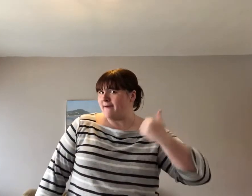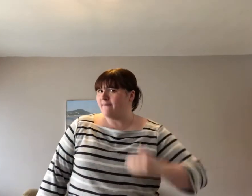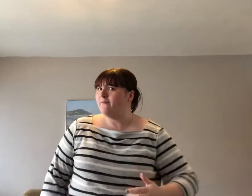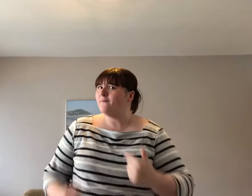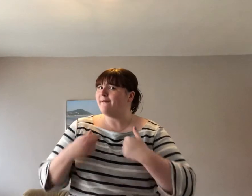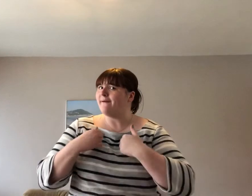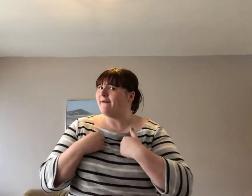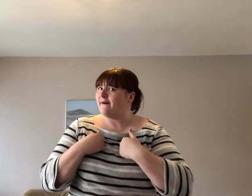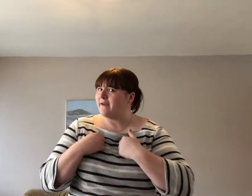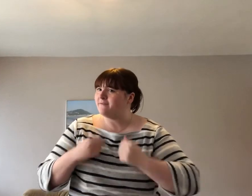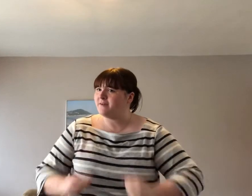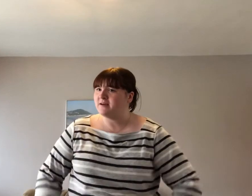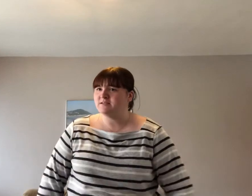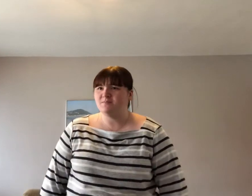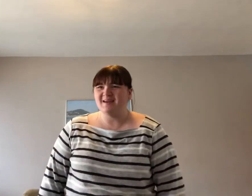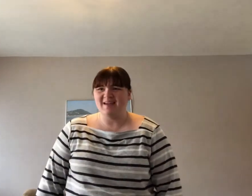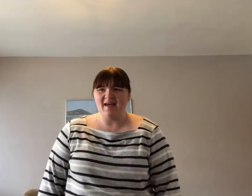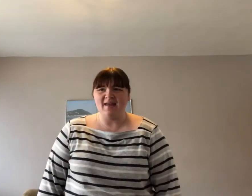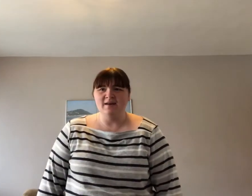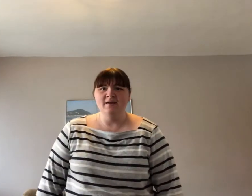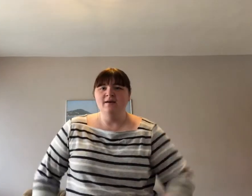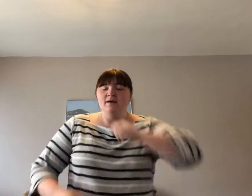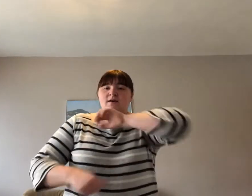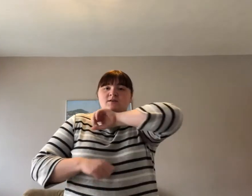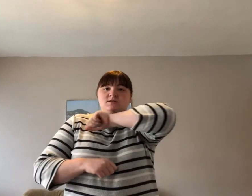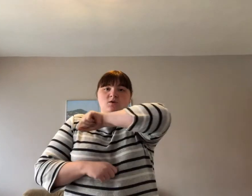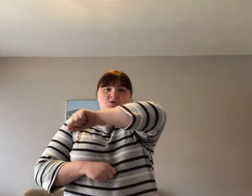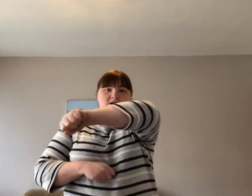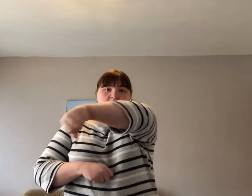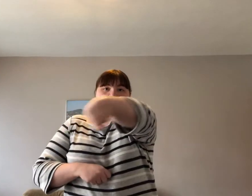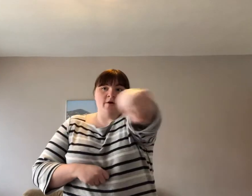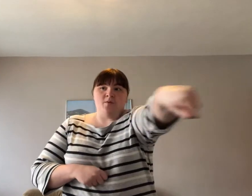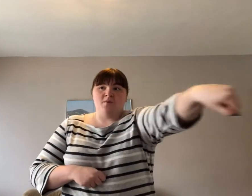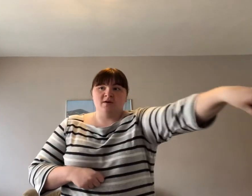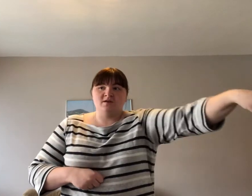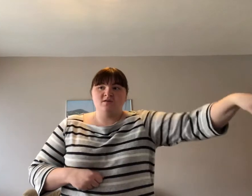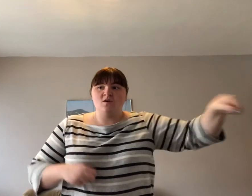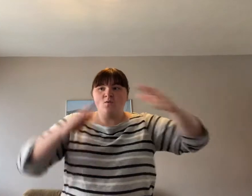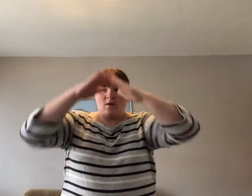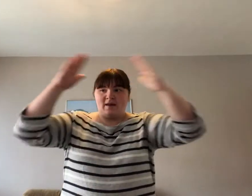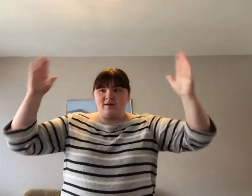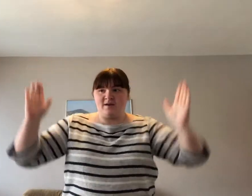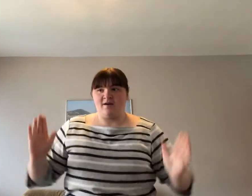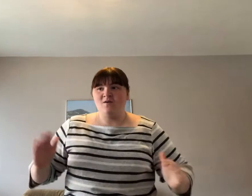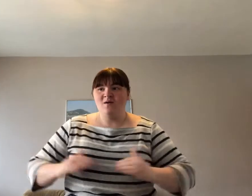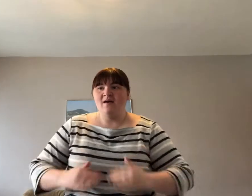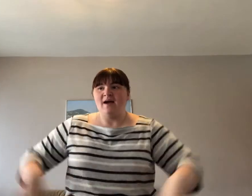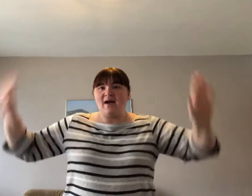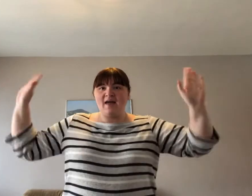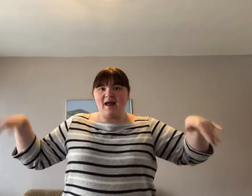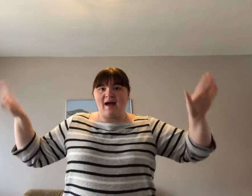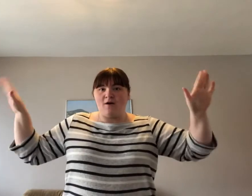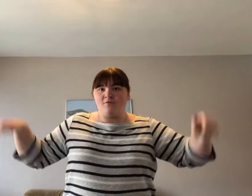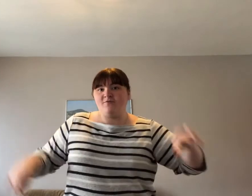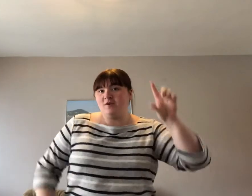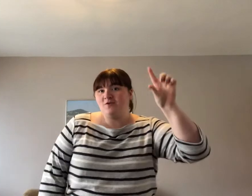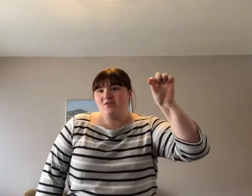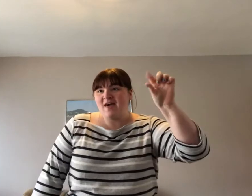where I first began. So she opened the window and out flew the